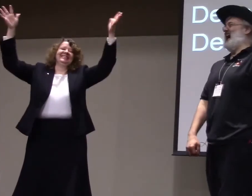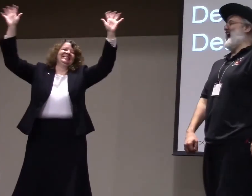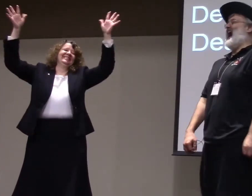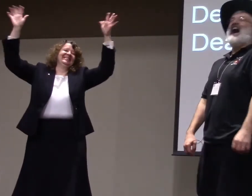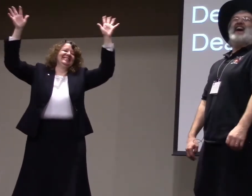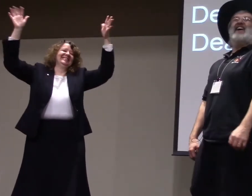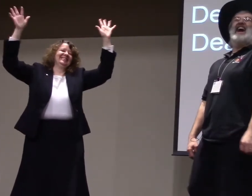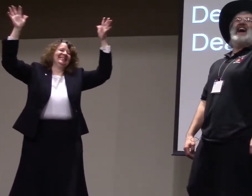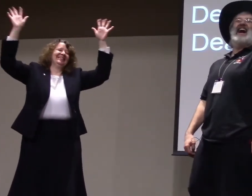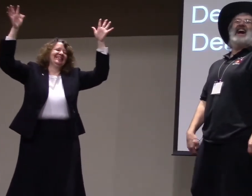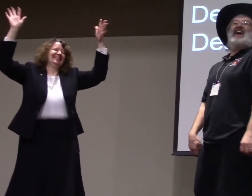Woo!